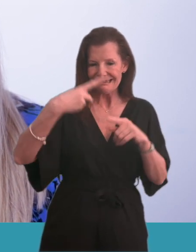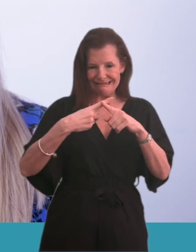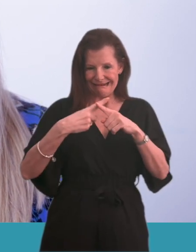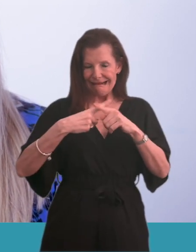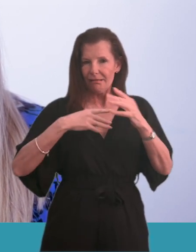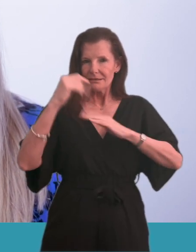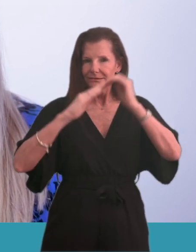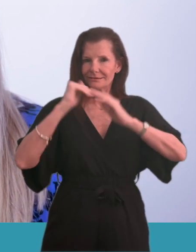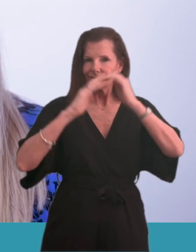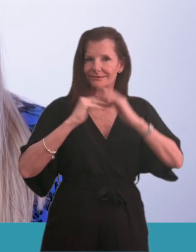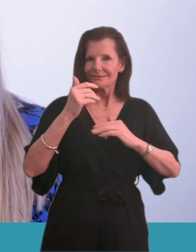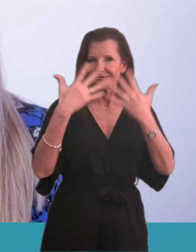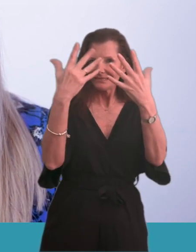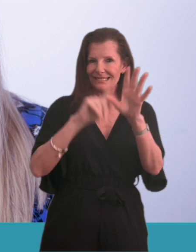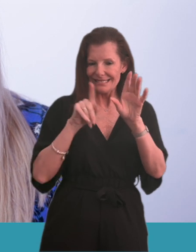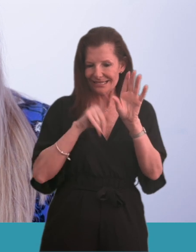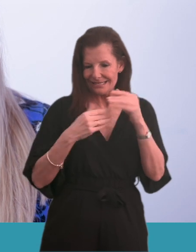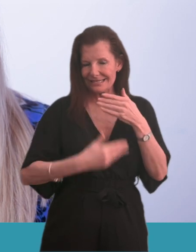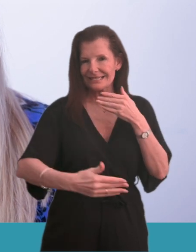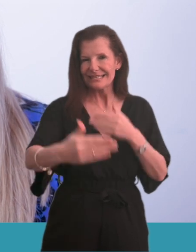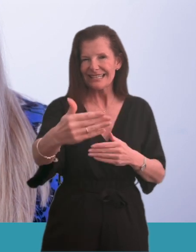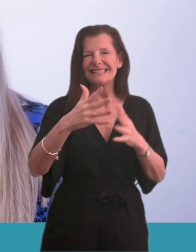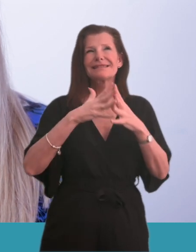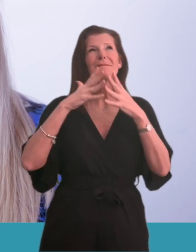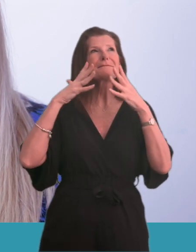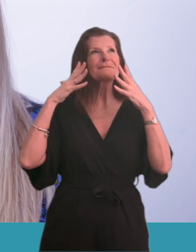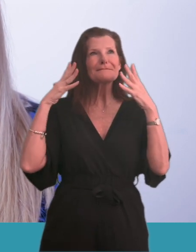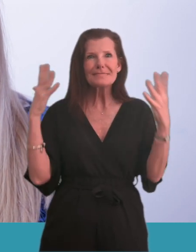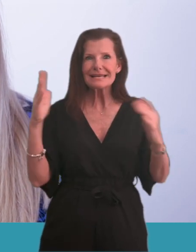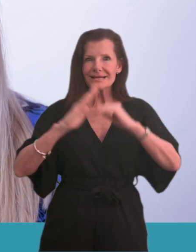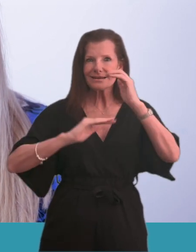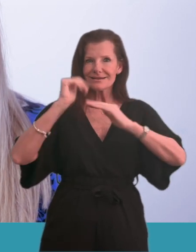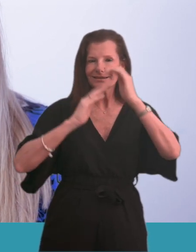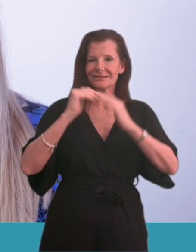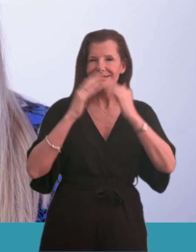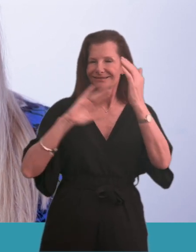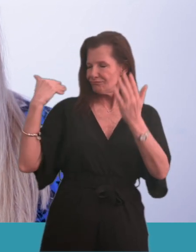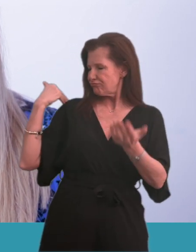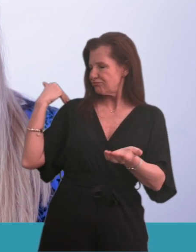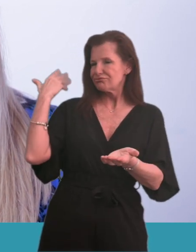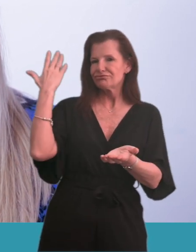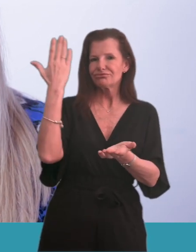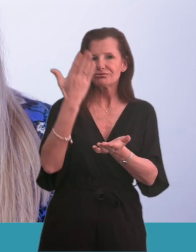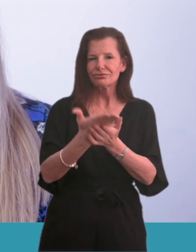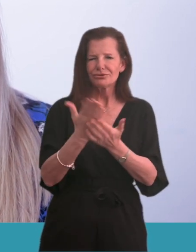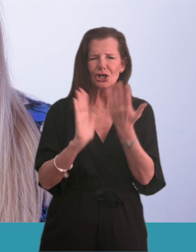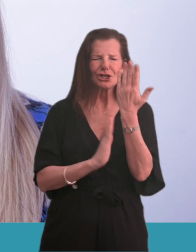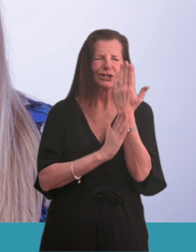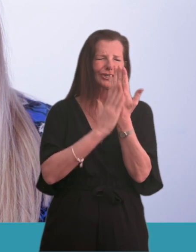over the next 10 years. This is the biggest hospital building programme in a generation. New up-to-date facilities